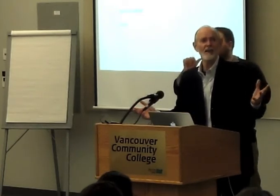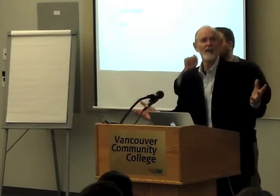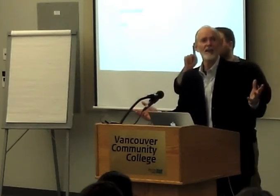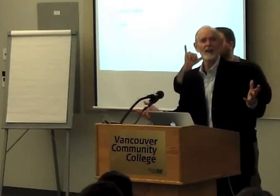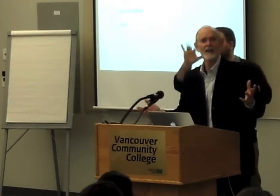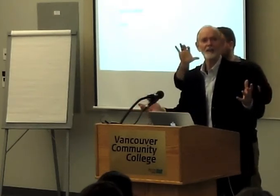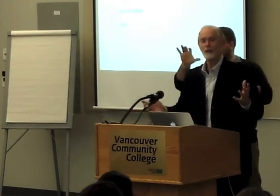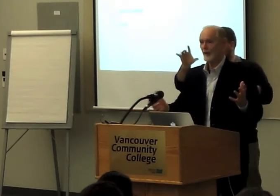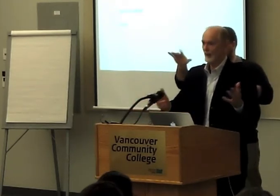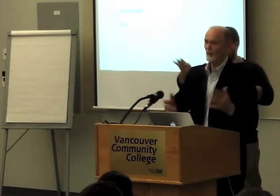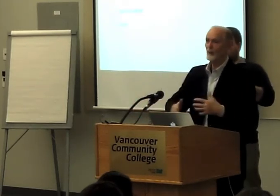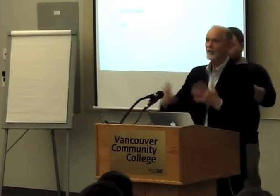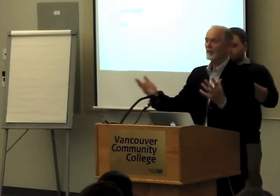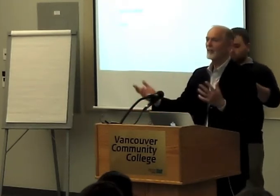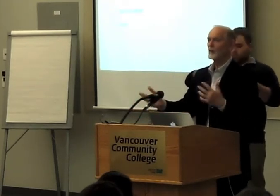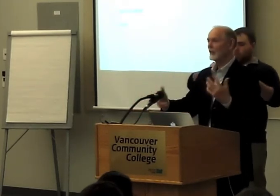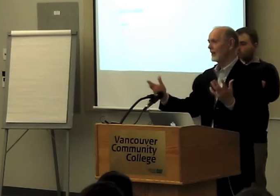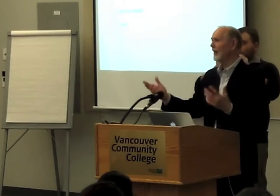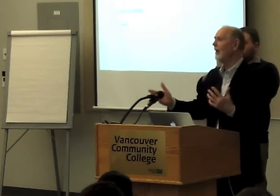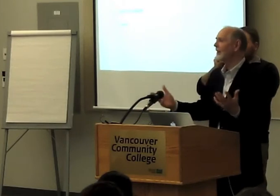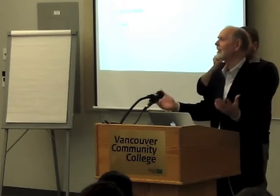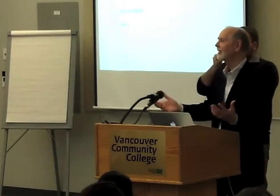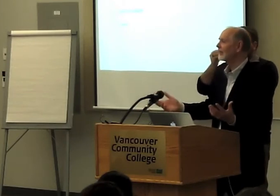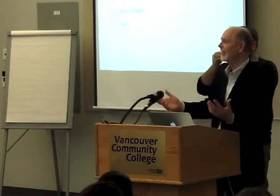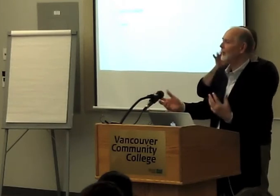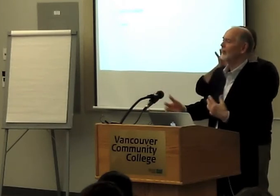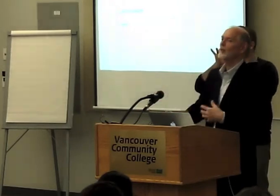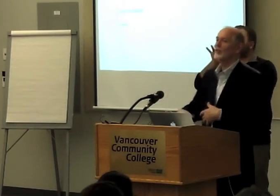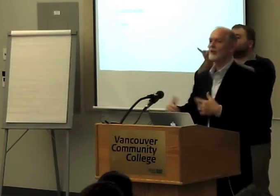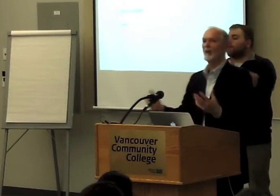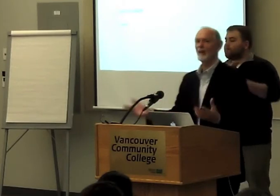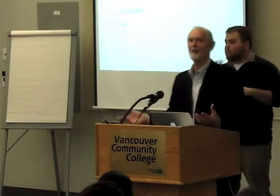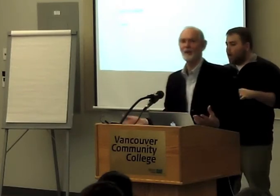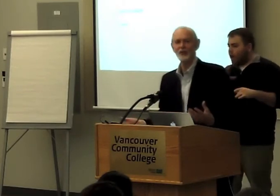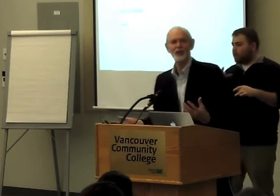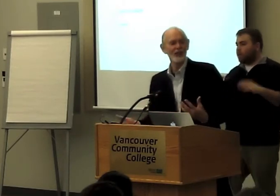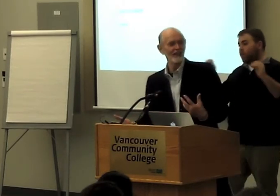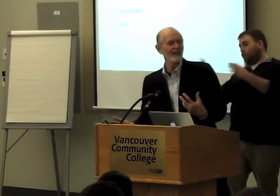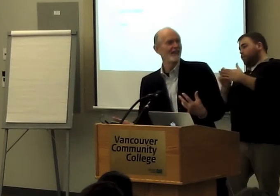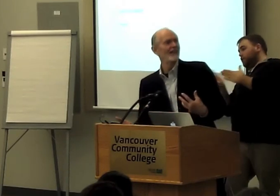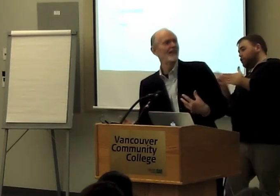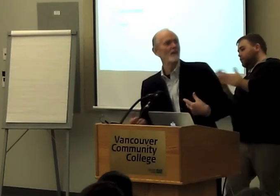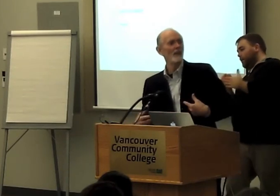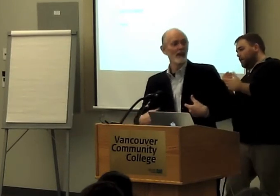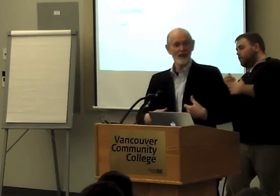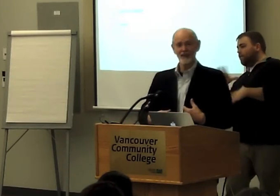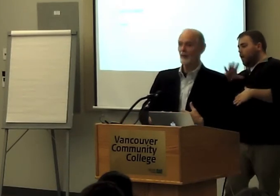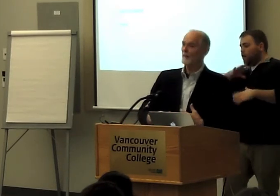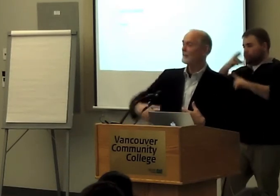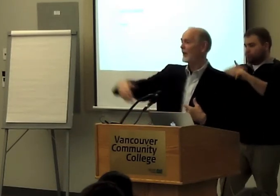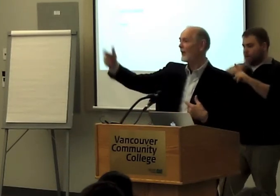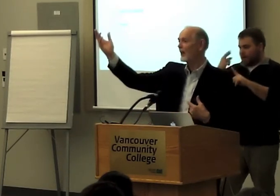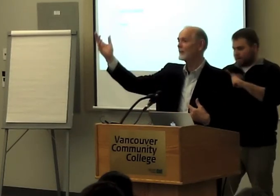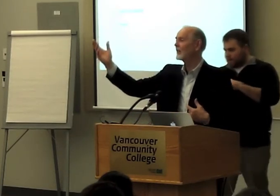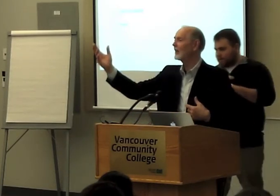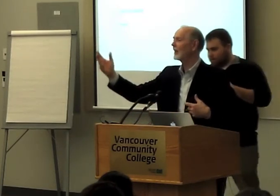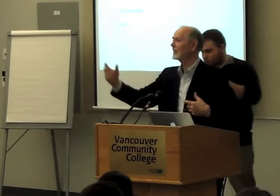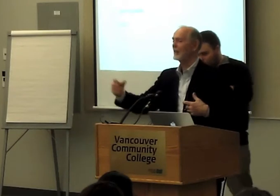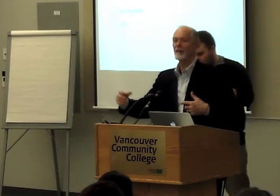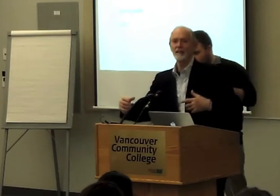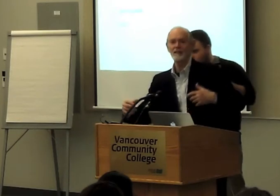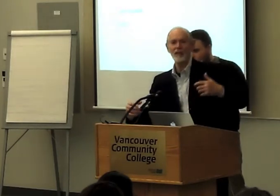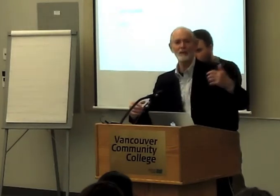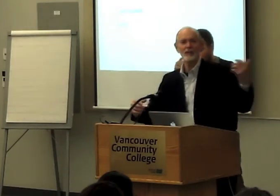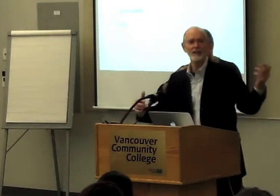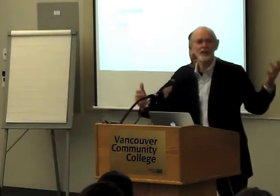years, you know, renting these rusting hulks. He didn't have a lot of research money from that shirk. He was sort of plowing up to